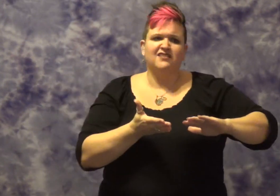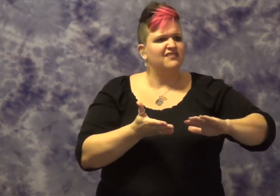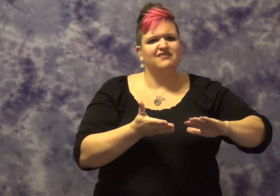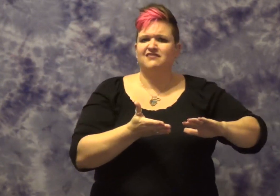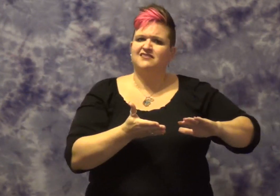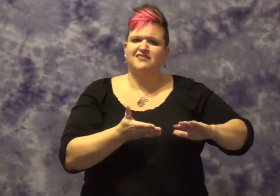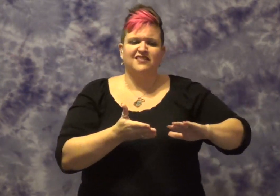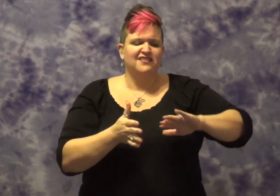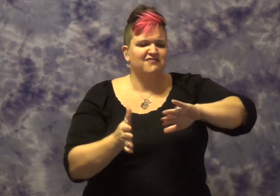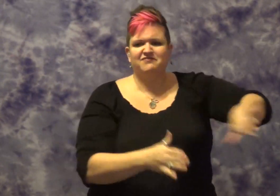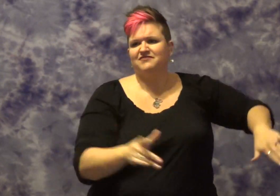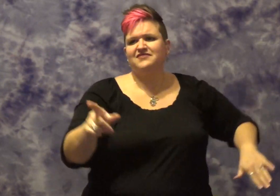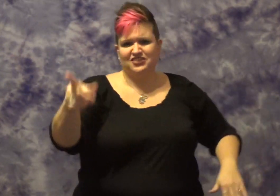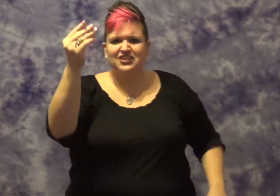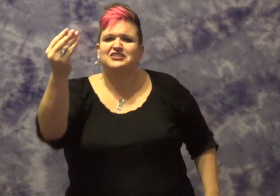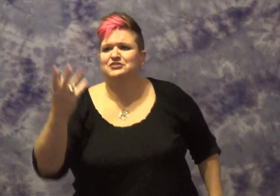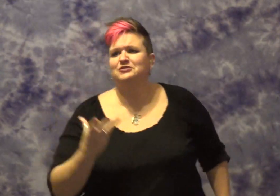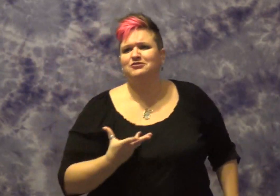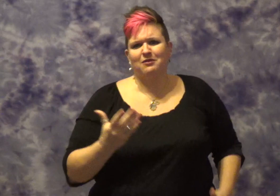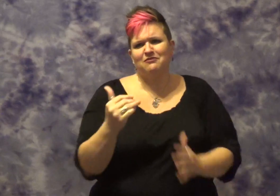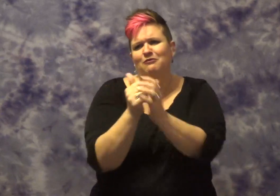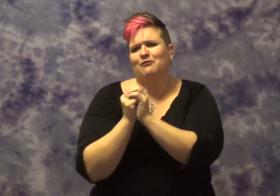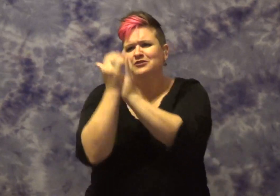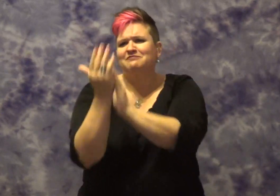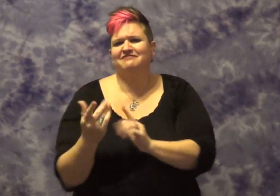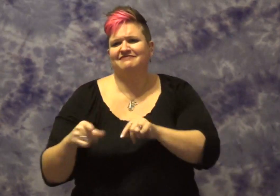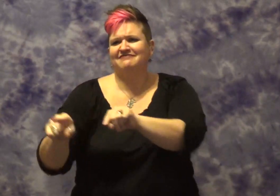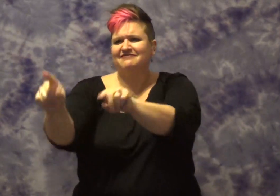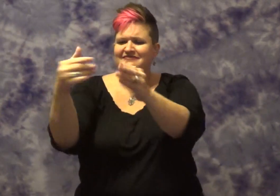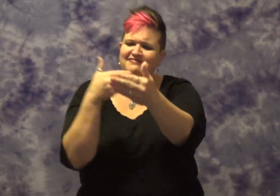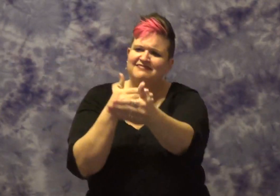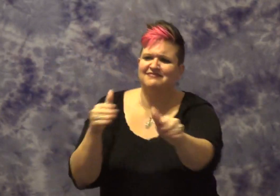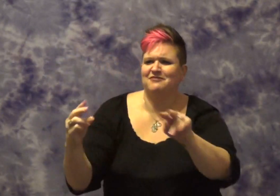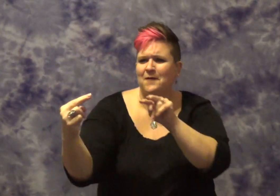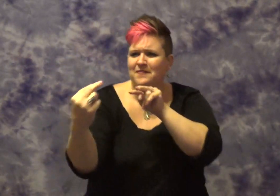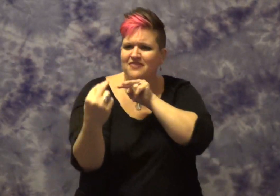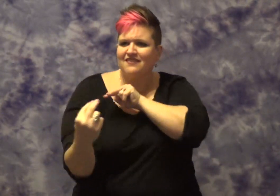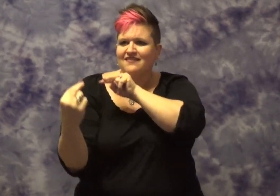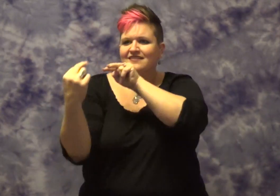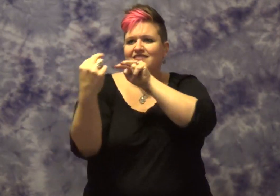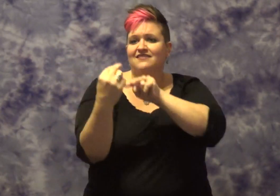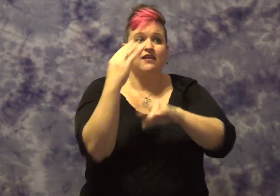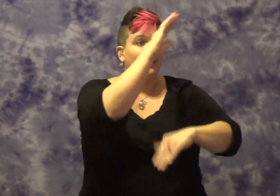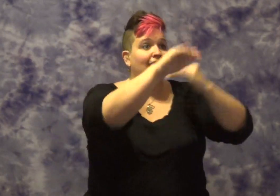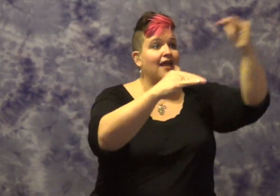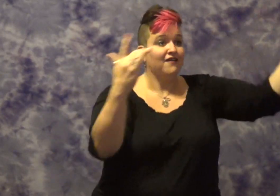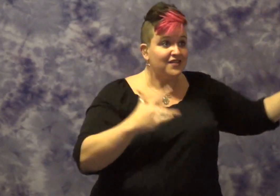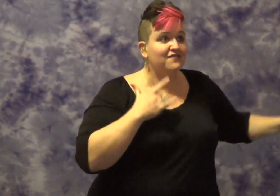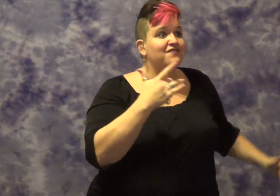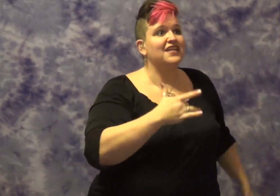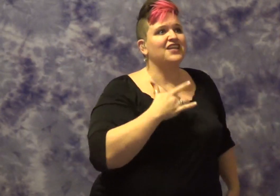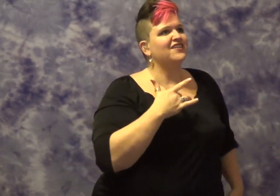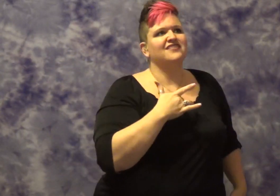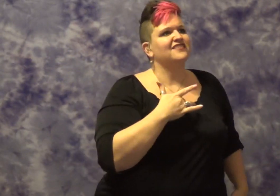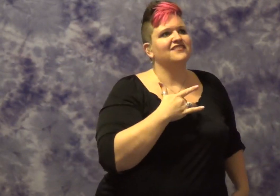worship in the bedroom The only heaven I'll be sent to, is when I'm alone with you